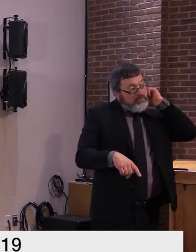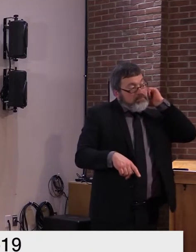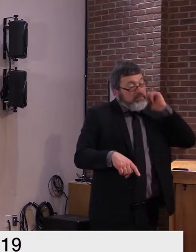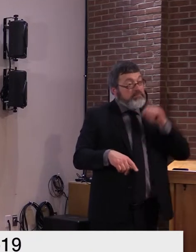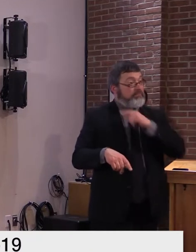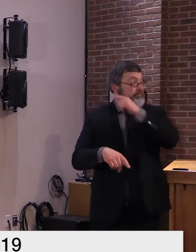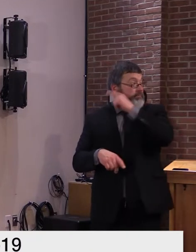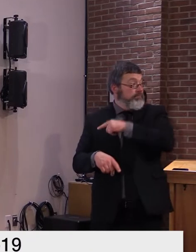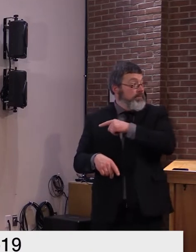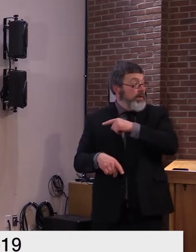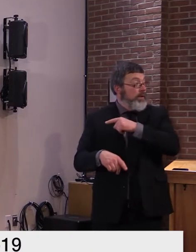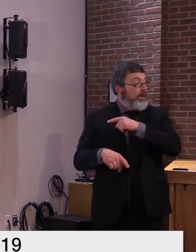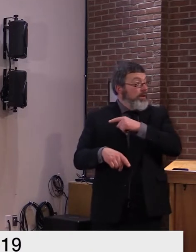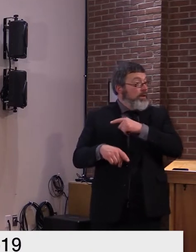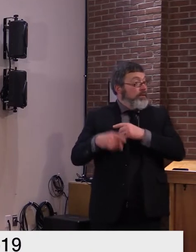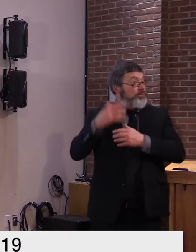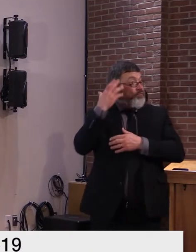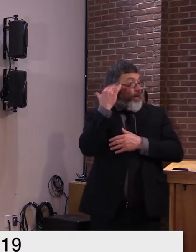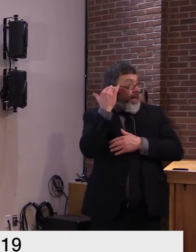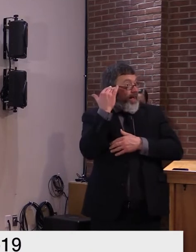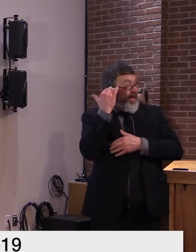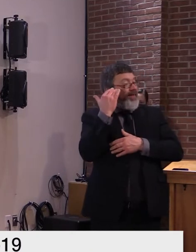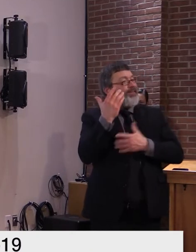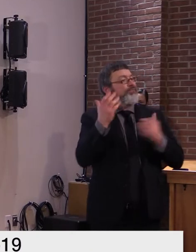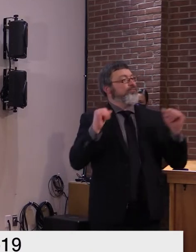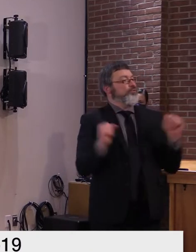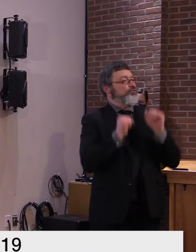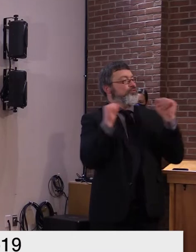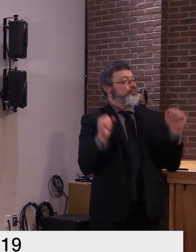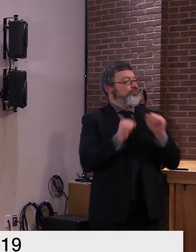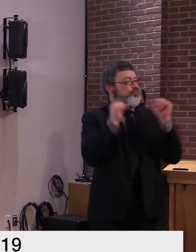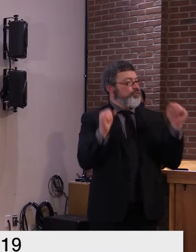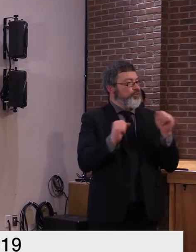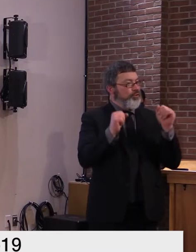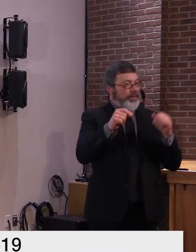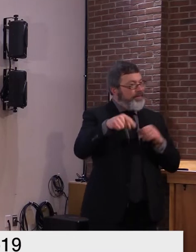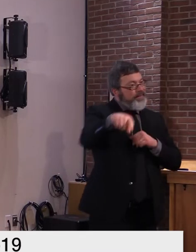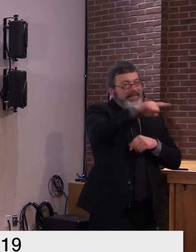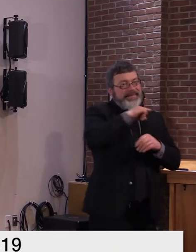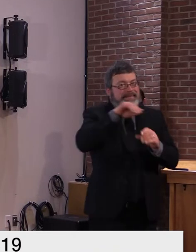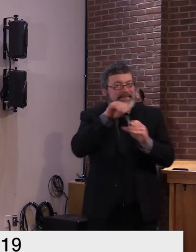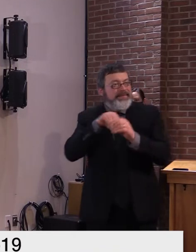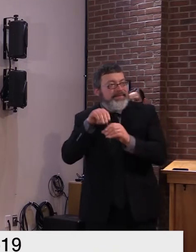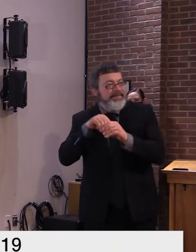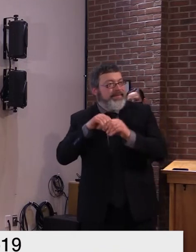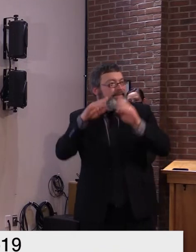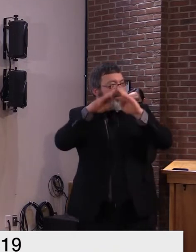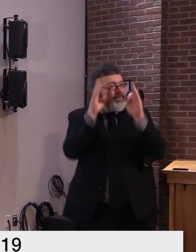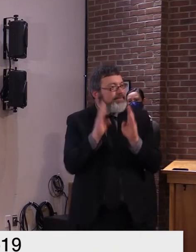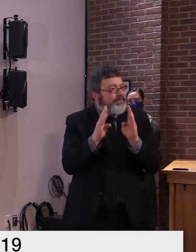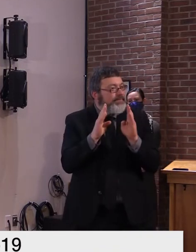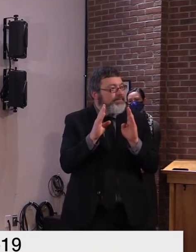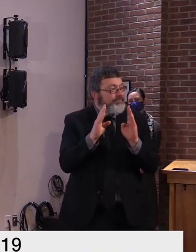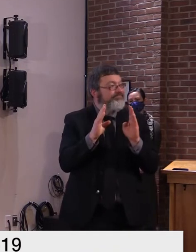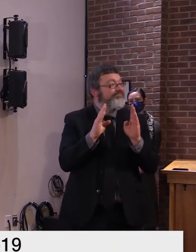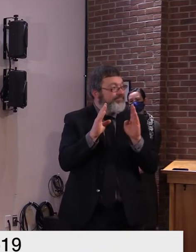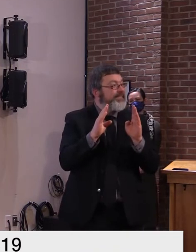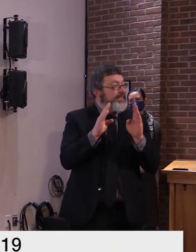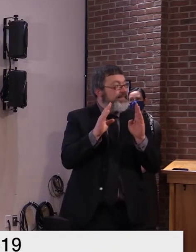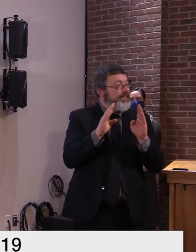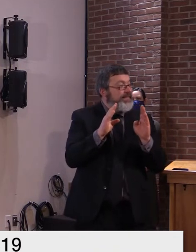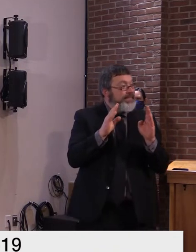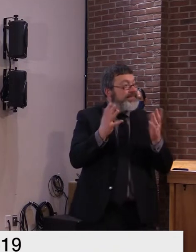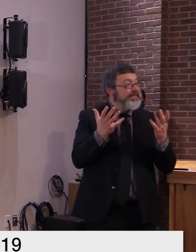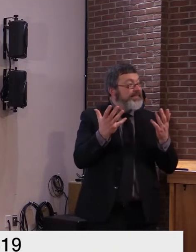to where we all are in this country right now it highlights the importance of a multi-pronged approach using